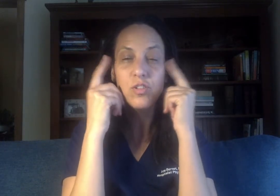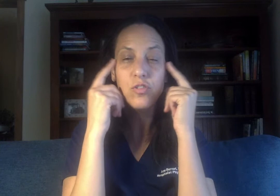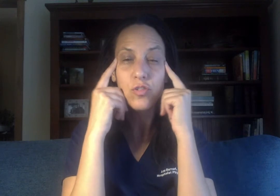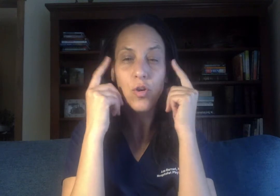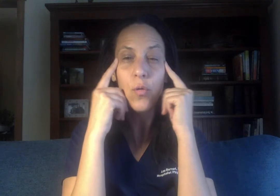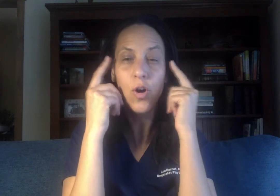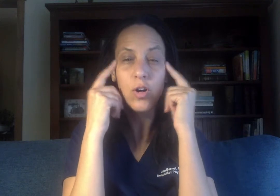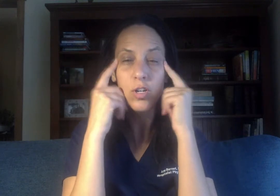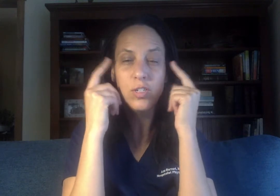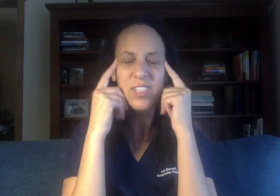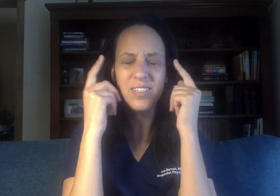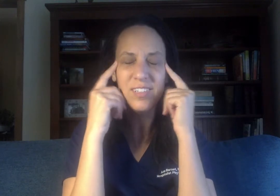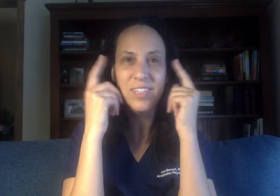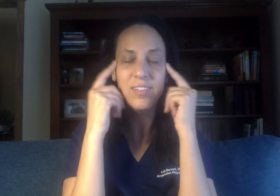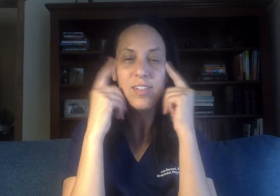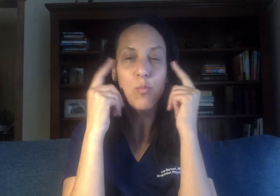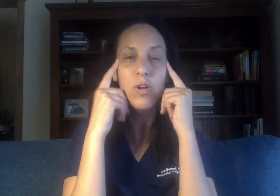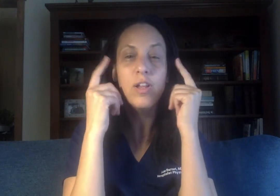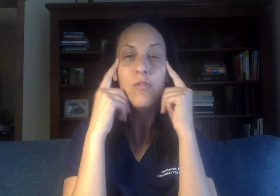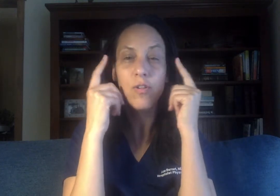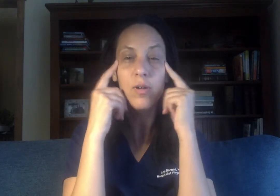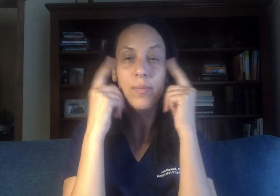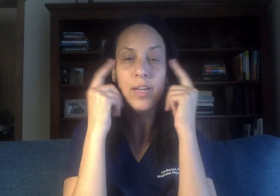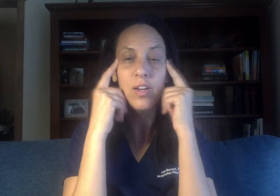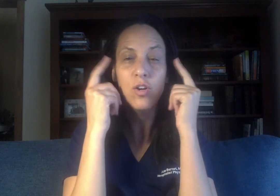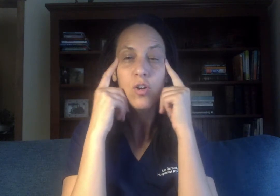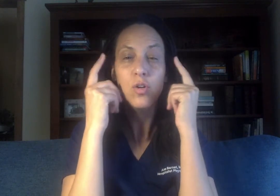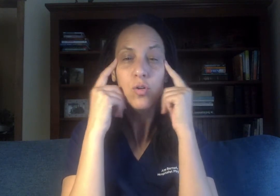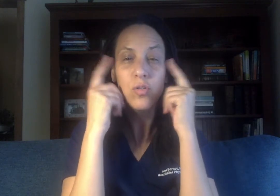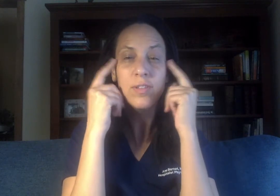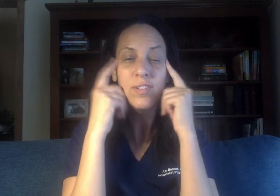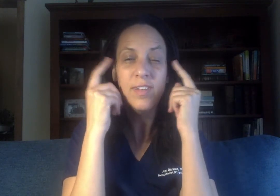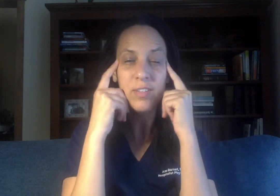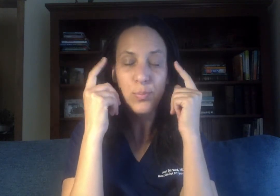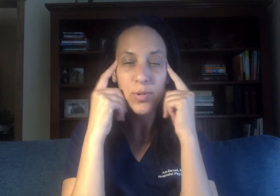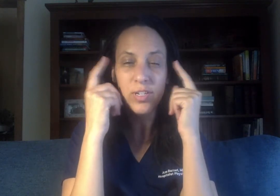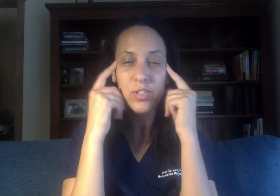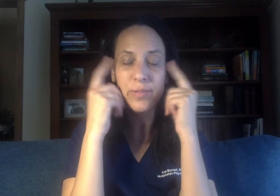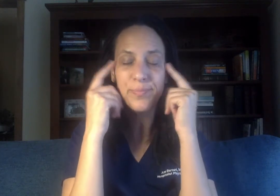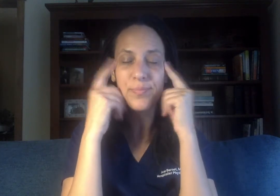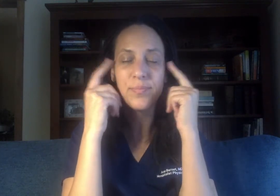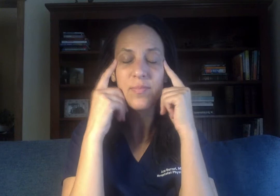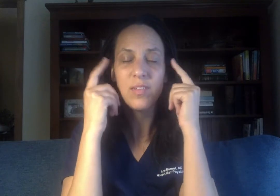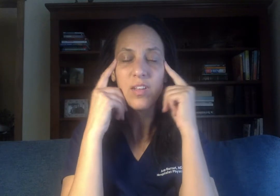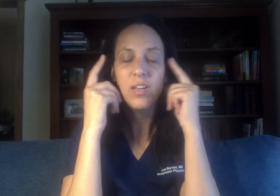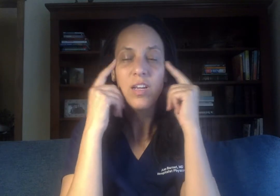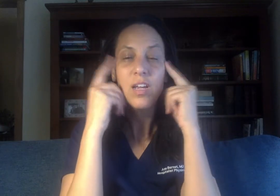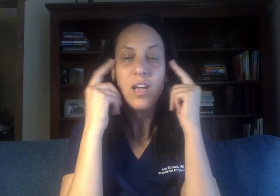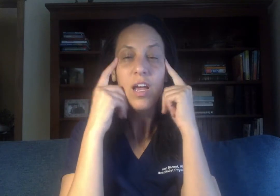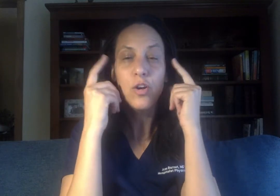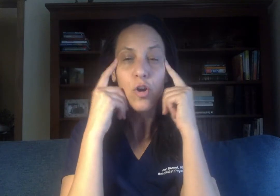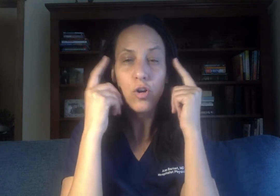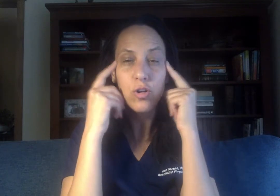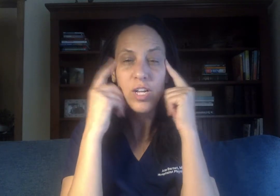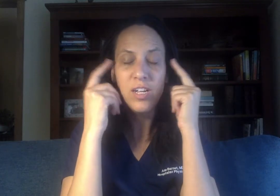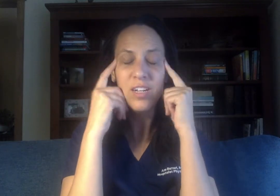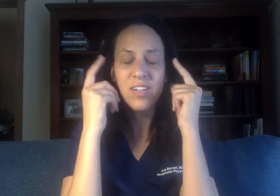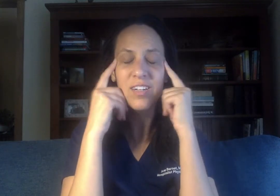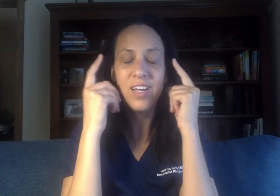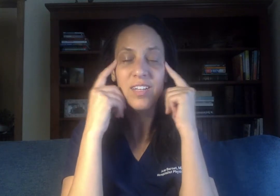it's so hard to see someone in front of me who is desperate and hurting and